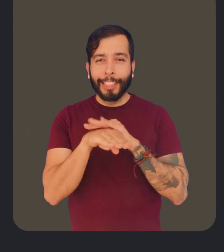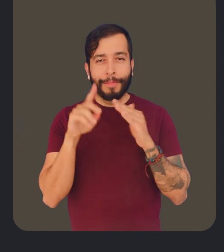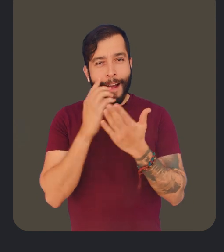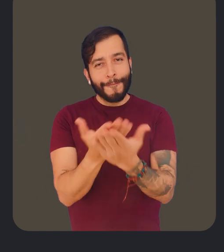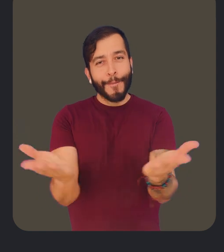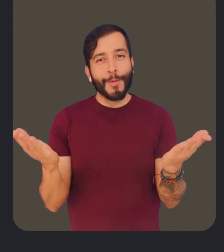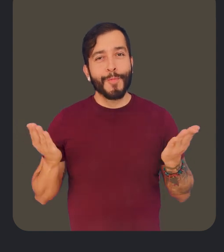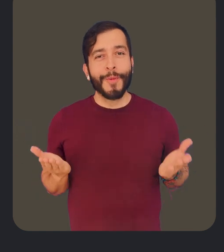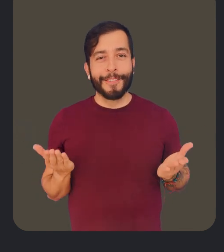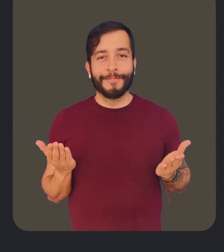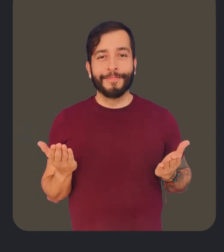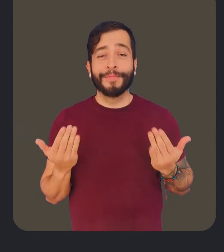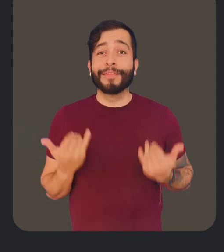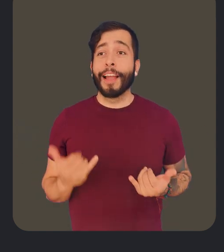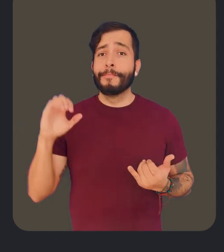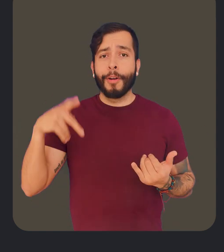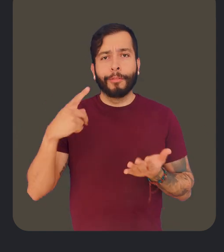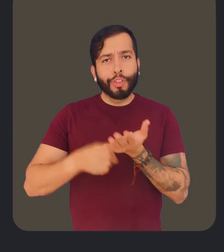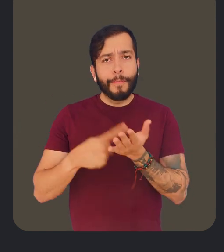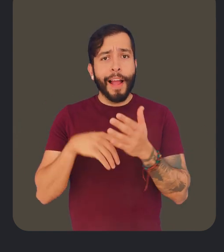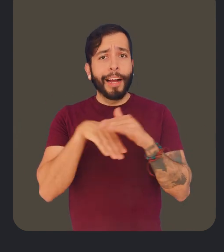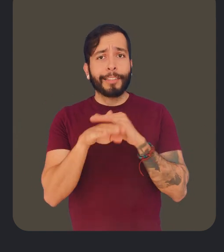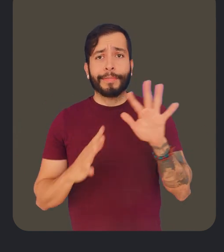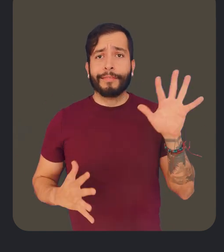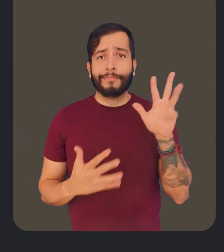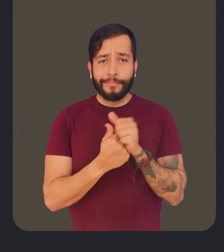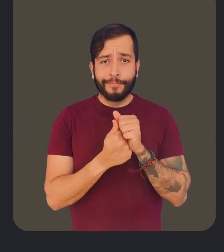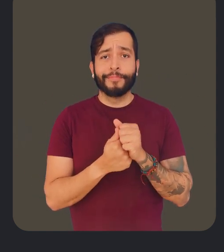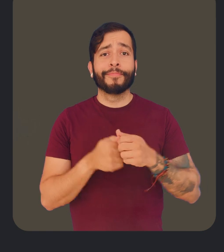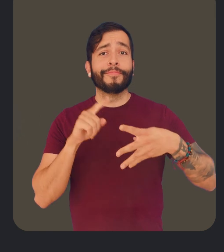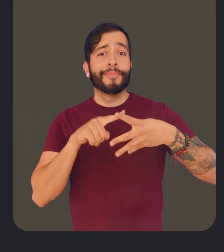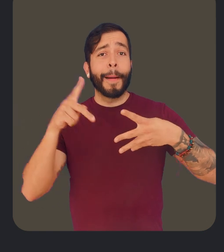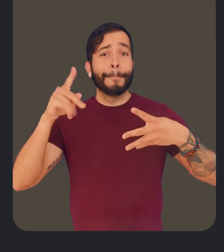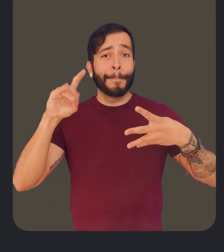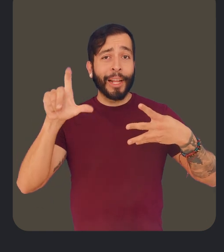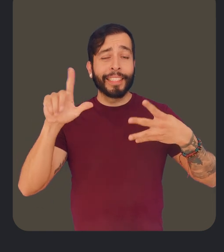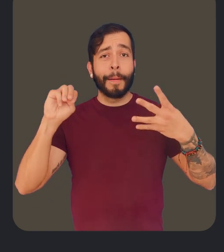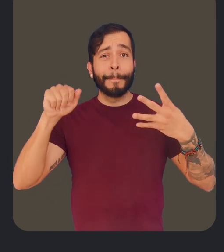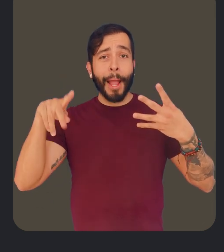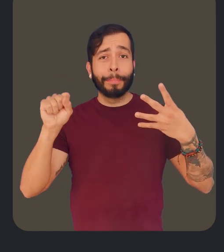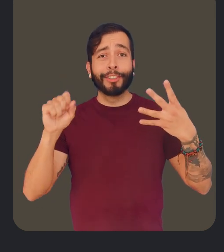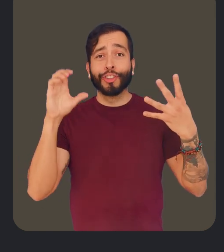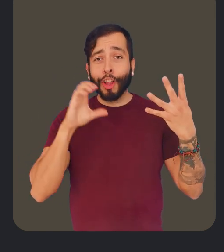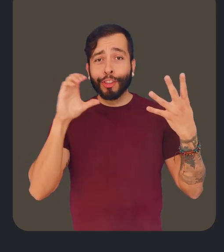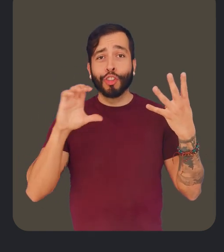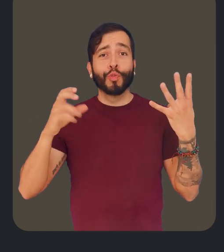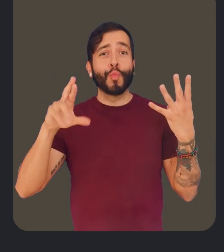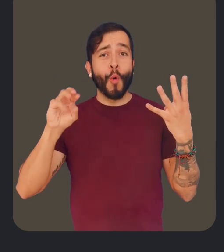features more accessible for everyone. In this episode, we'll talk about accessibility updates coming to Pixel, Maps, Search, Chrome,